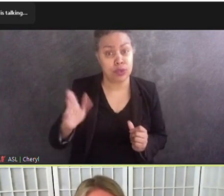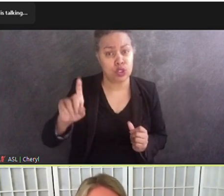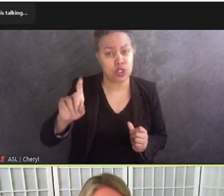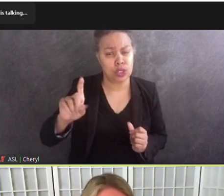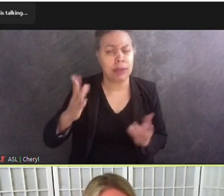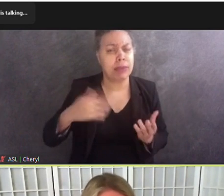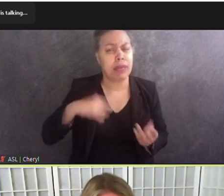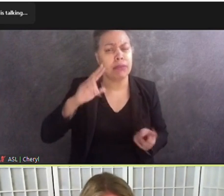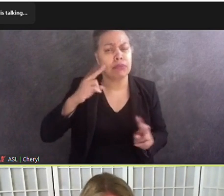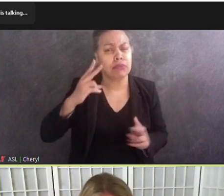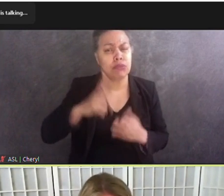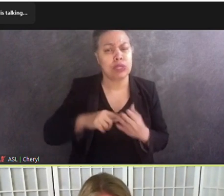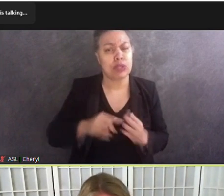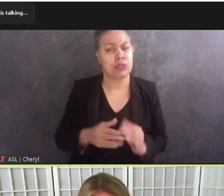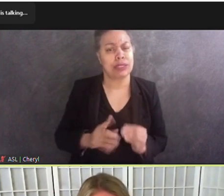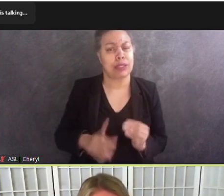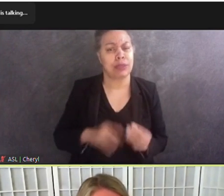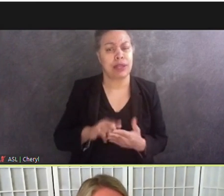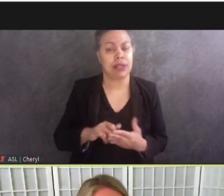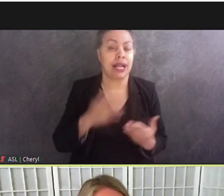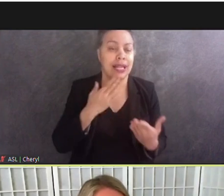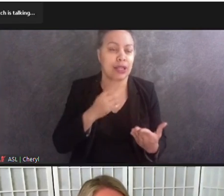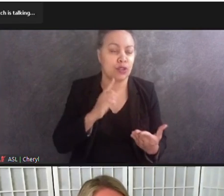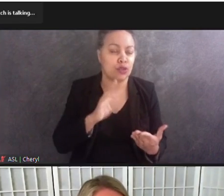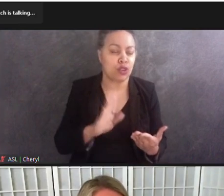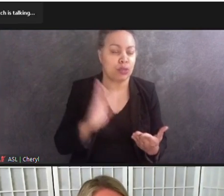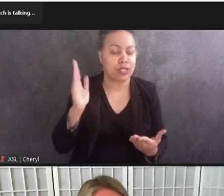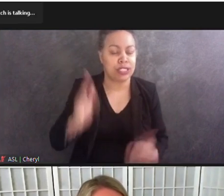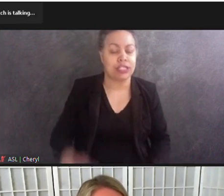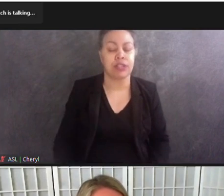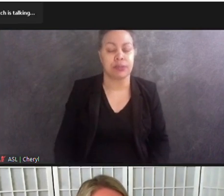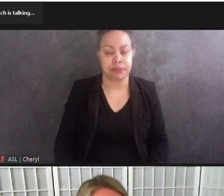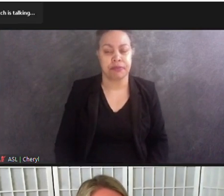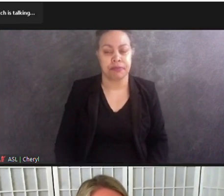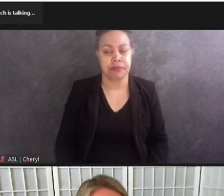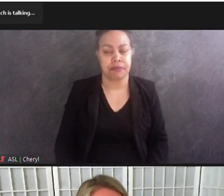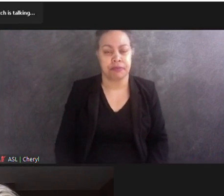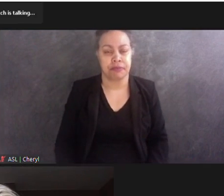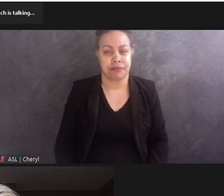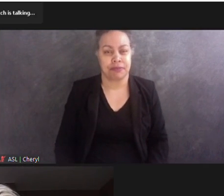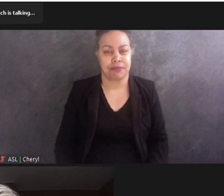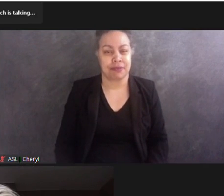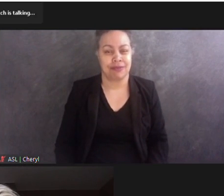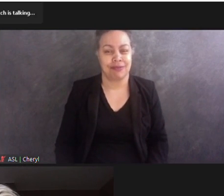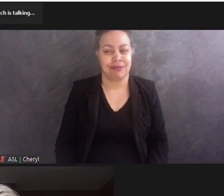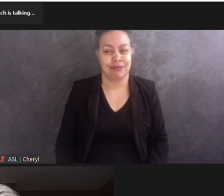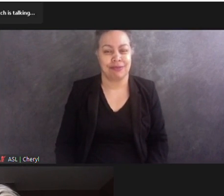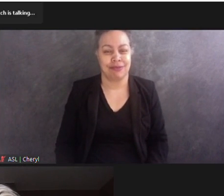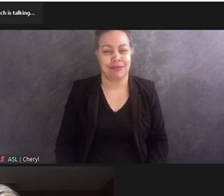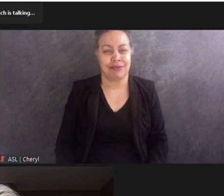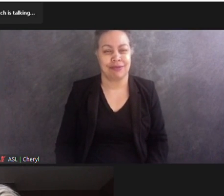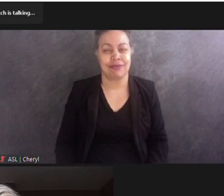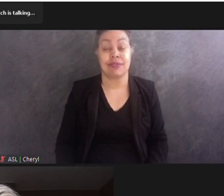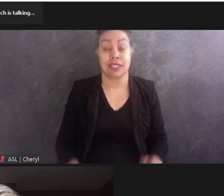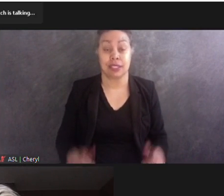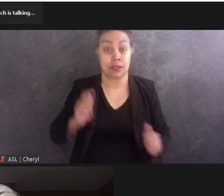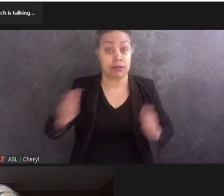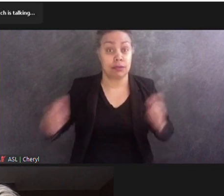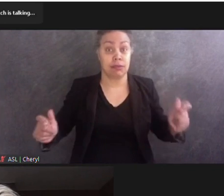She said, thank you so much for your presentation. Oh, no, yeah, no problem. I, the oversized statues, I mean,